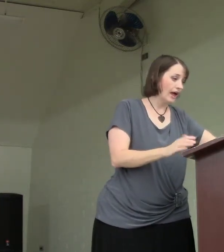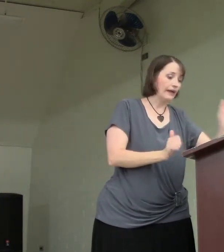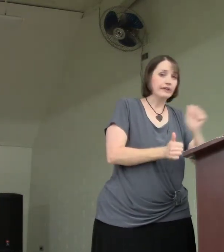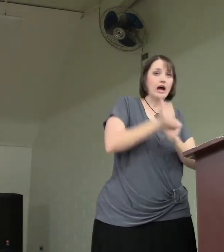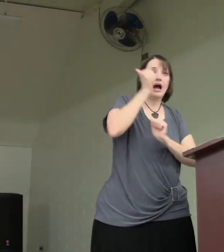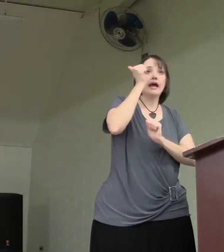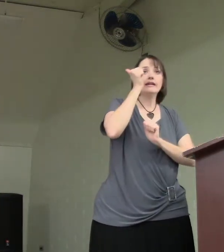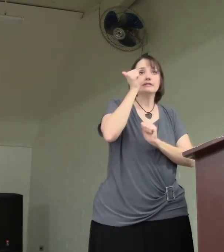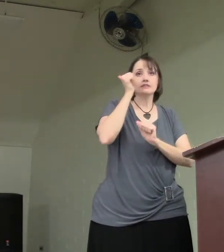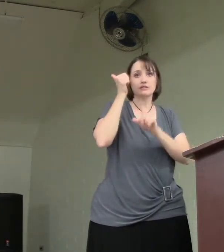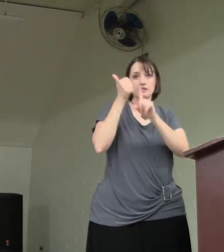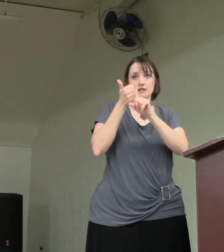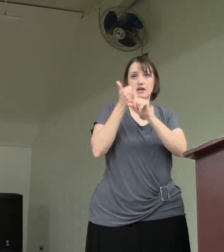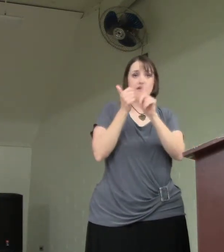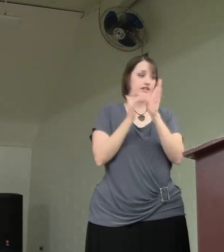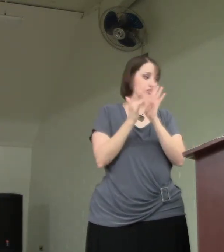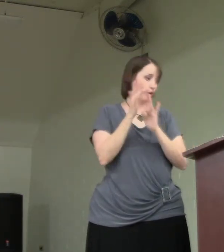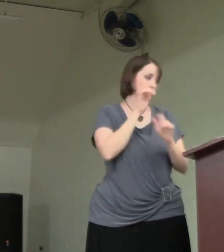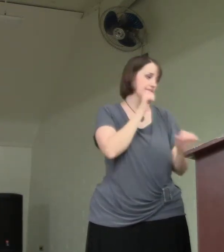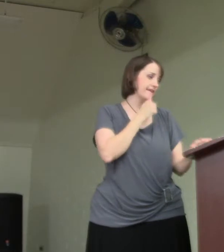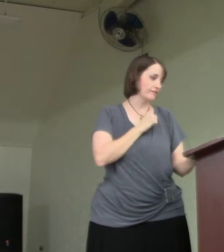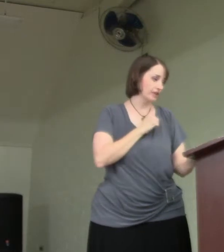At the height of his own suffering,